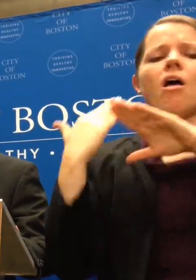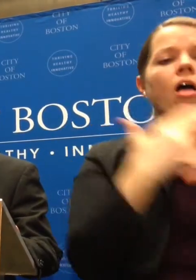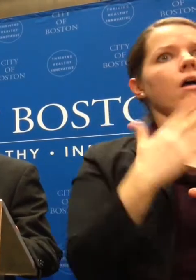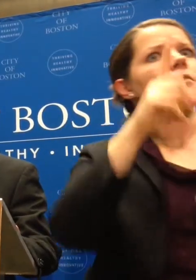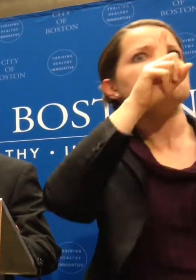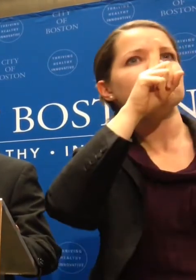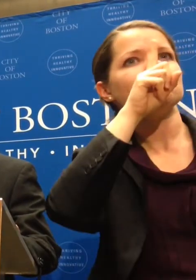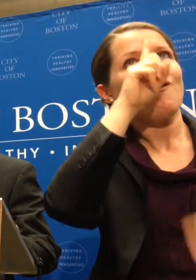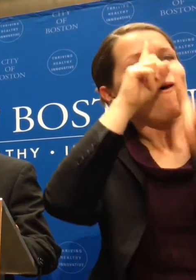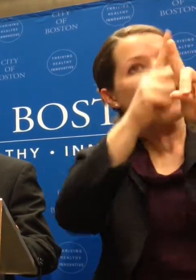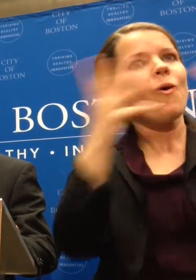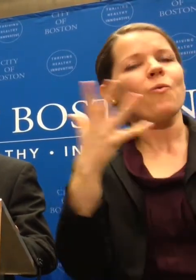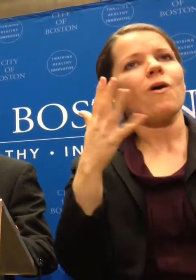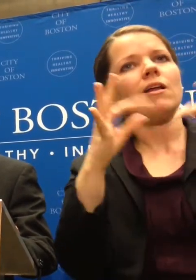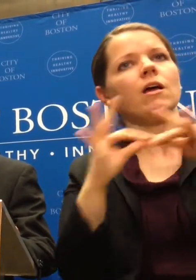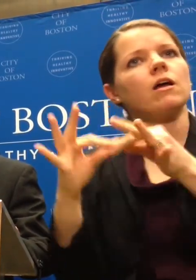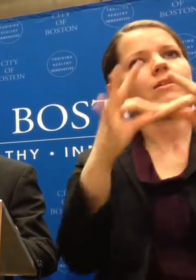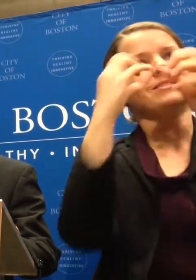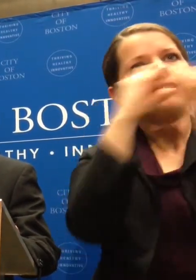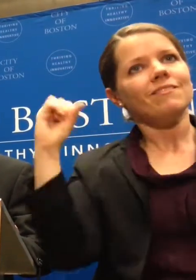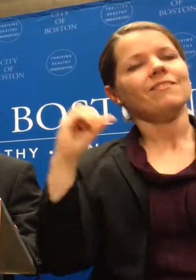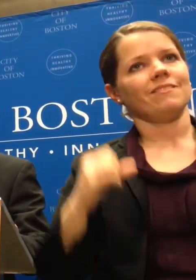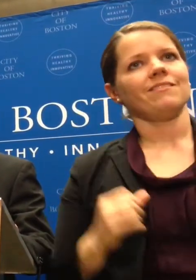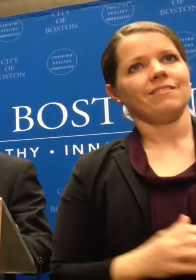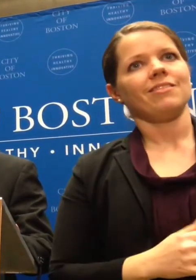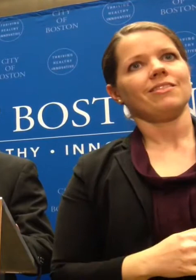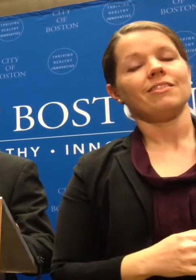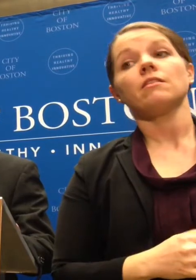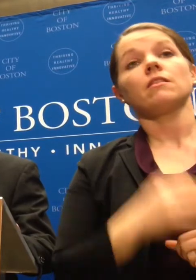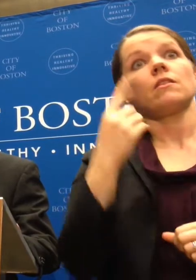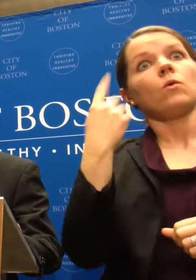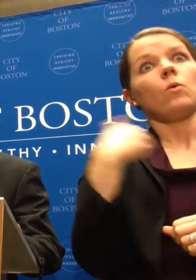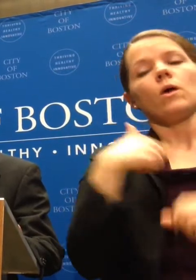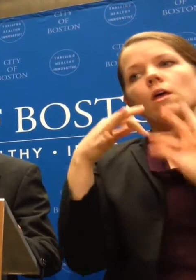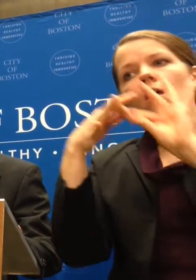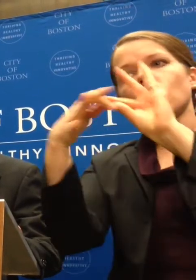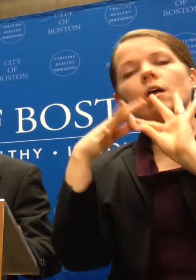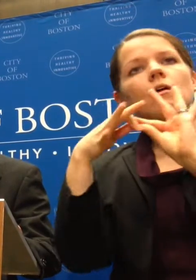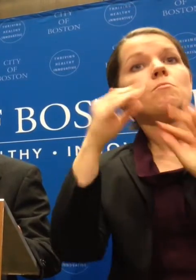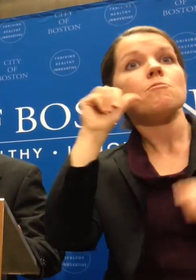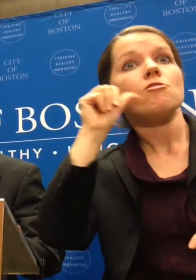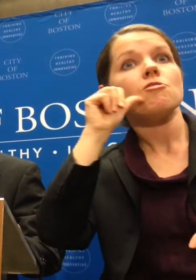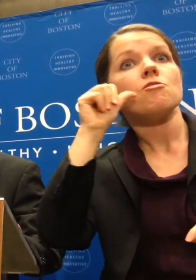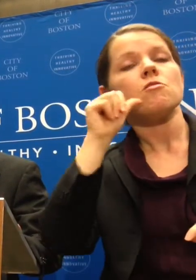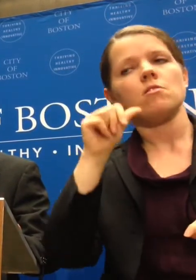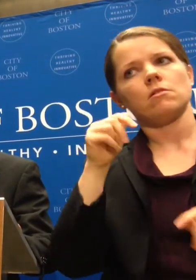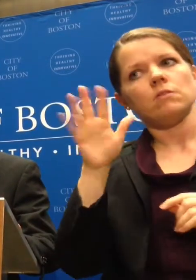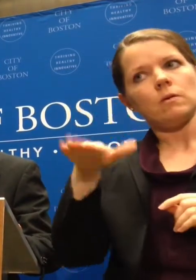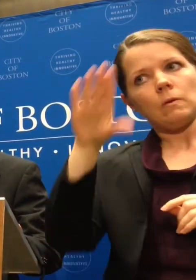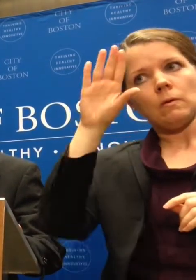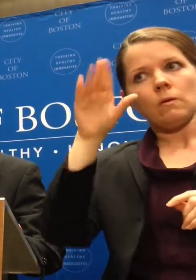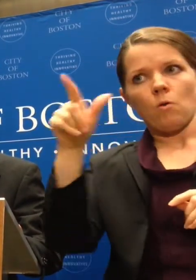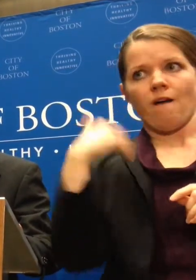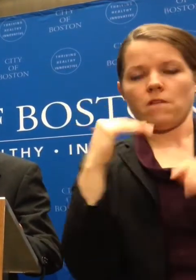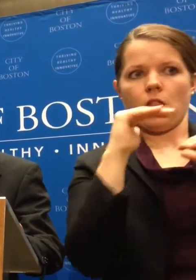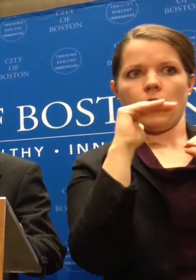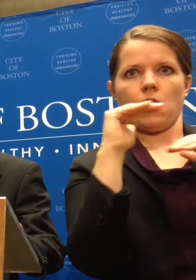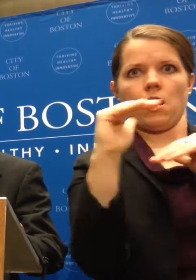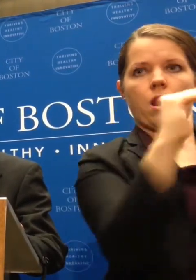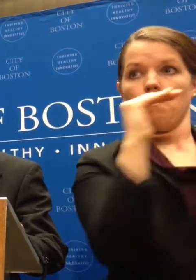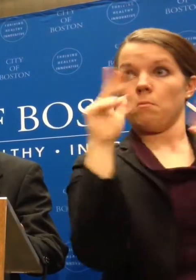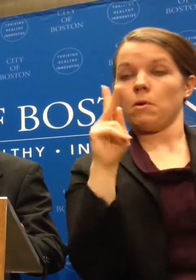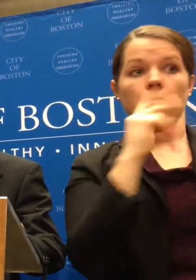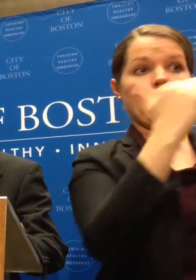control that is we work closely with the bars about issues on over-serving, on over-capacity, and